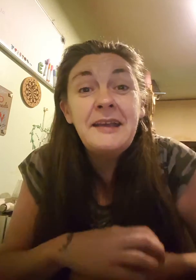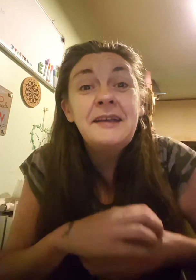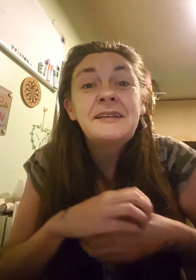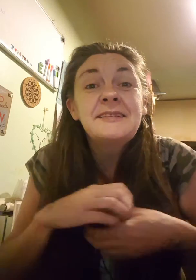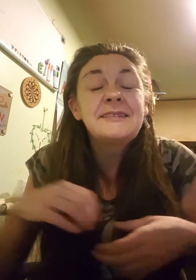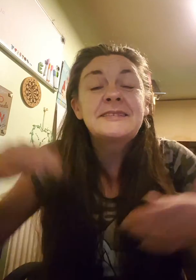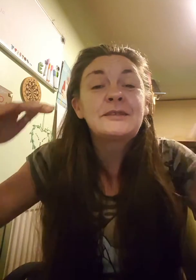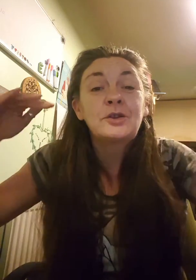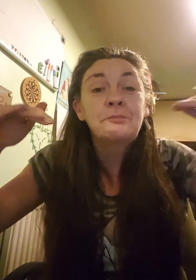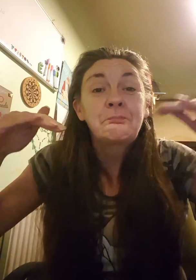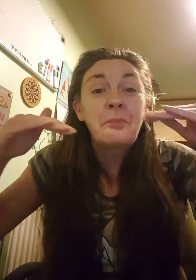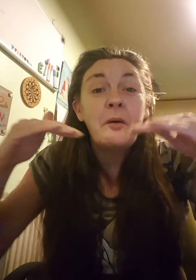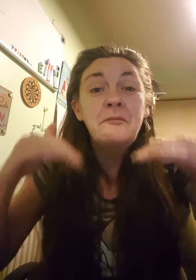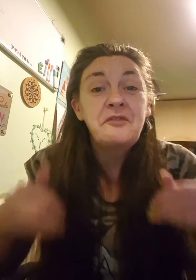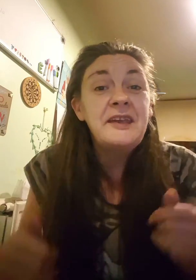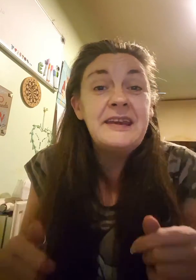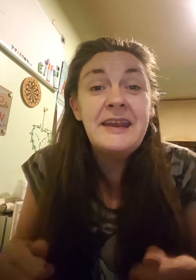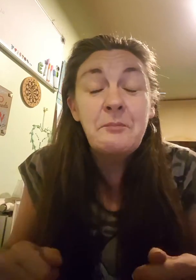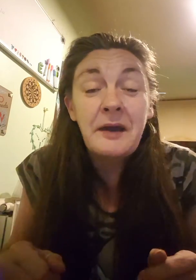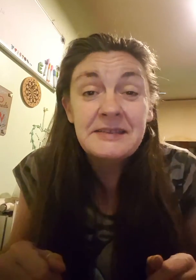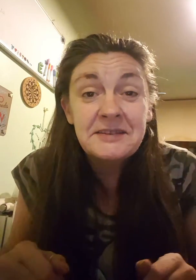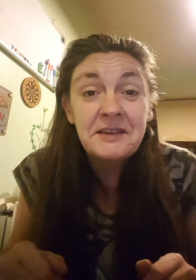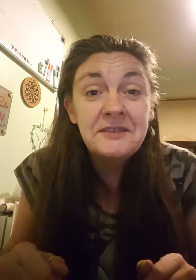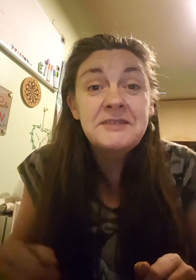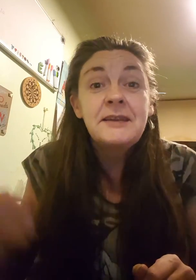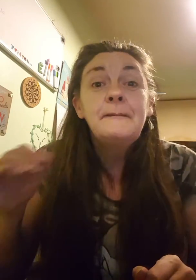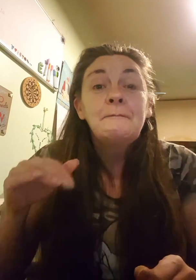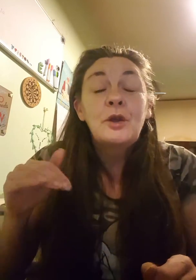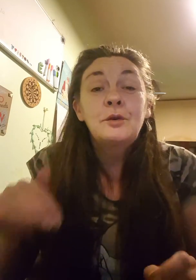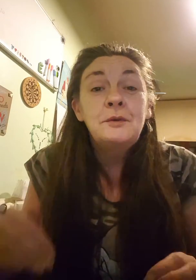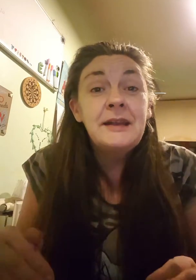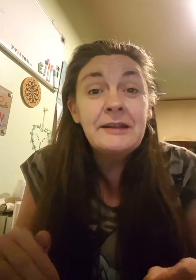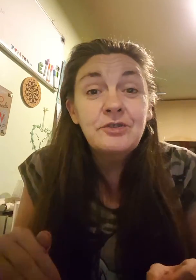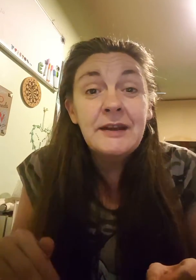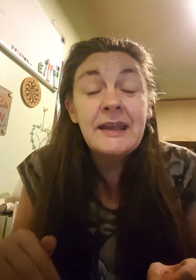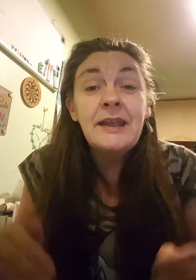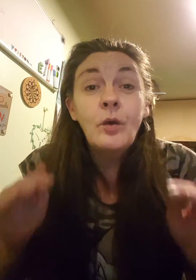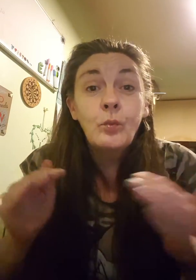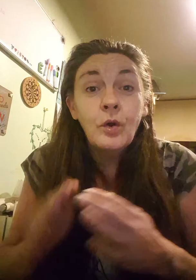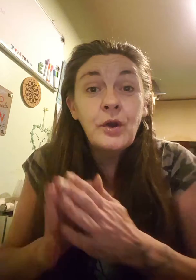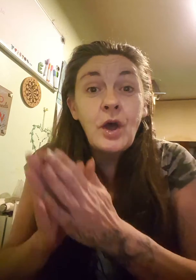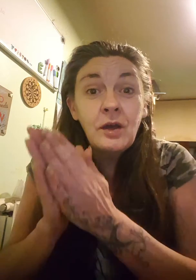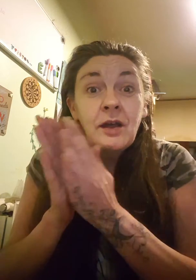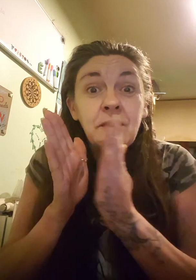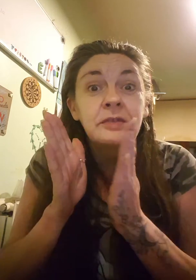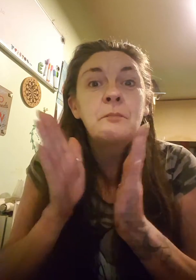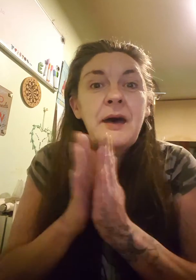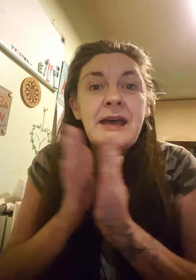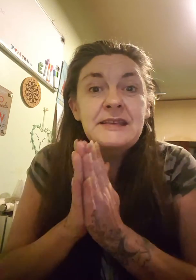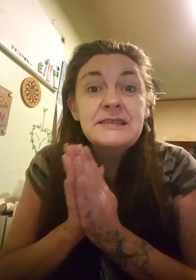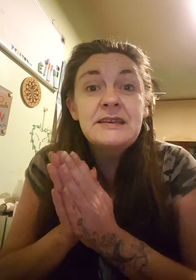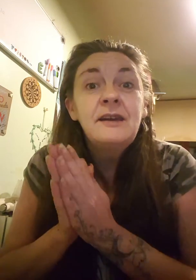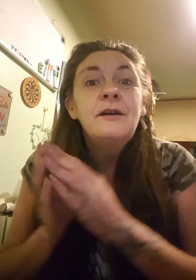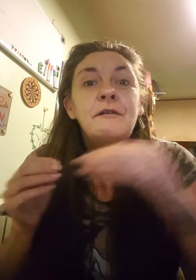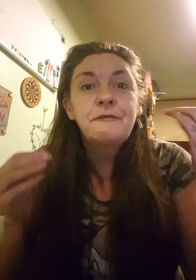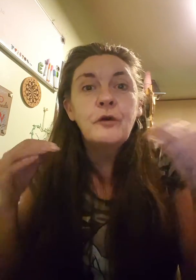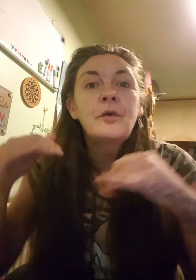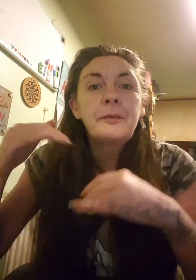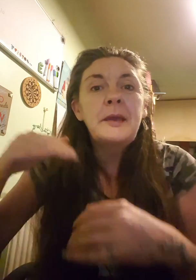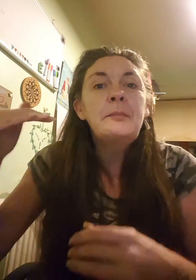bomb feeding bastards who literally want the best for the people